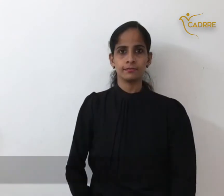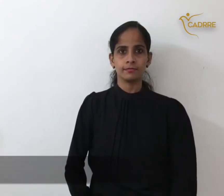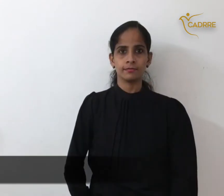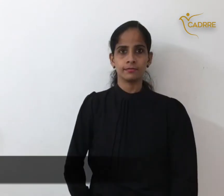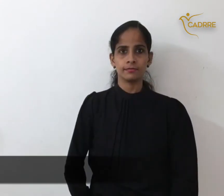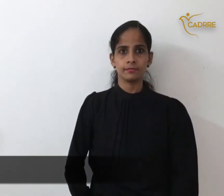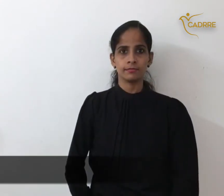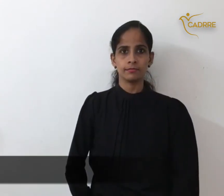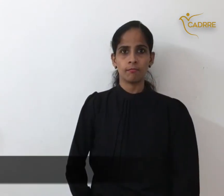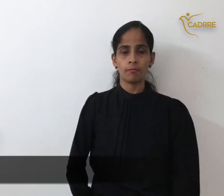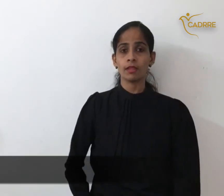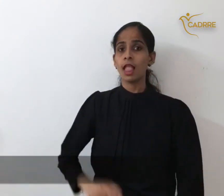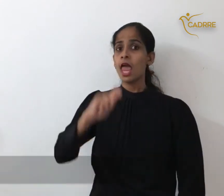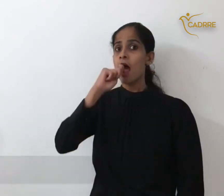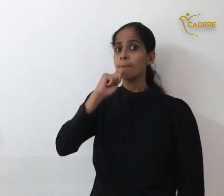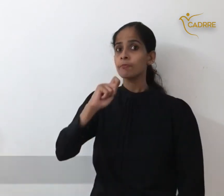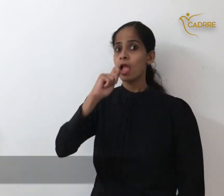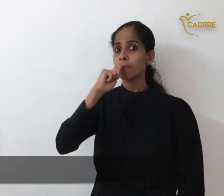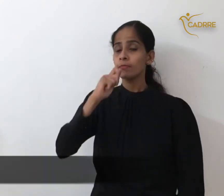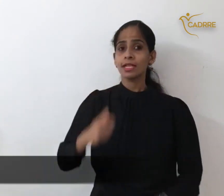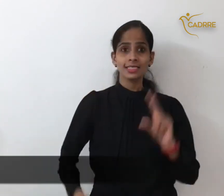ice cream ice